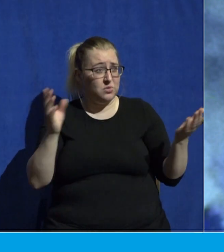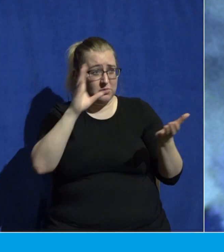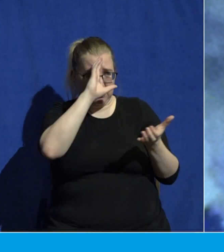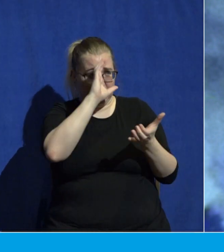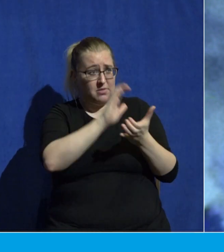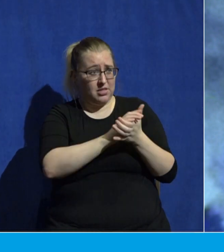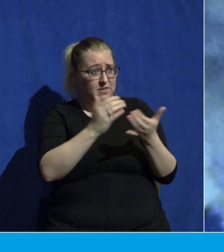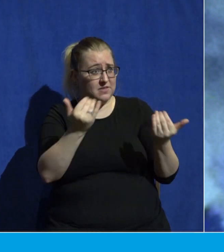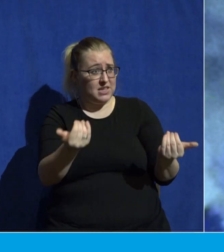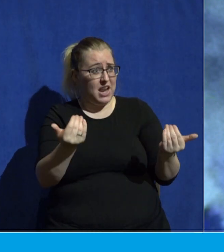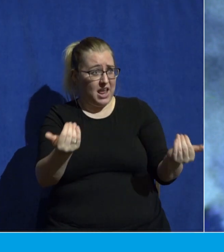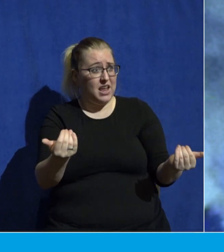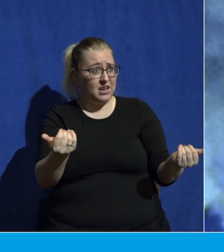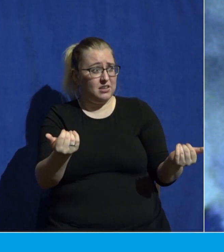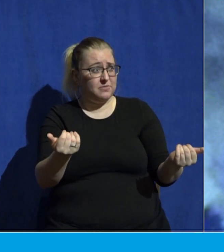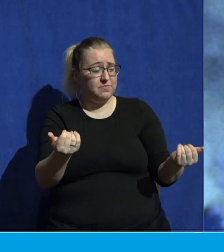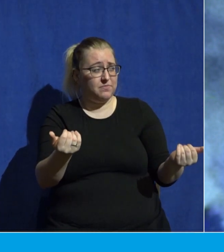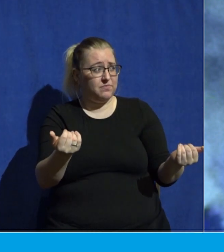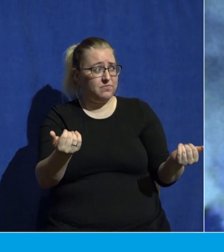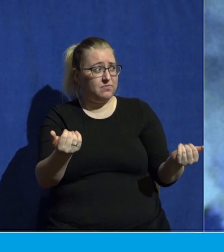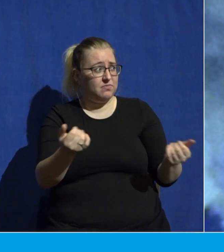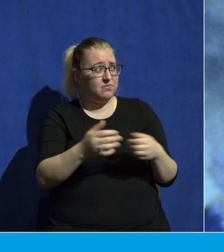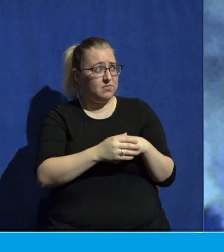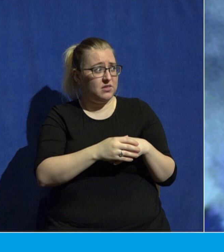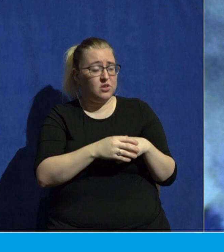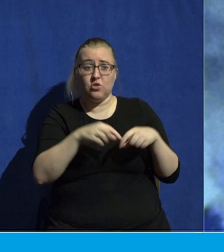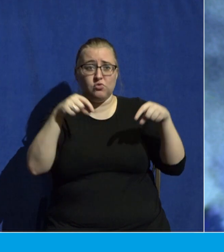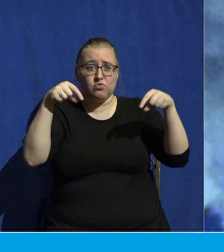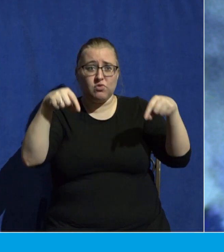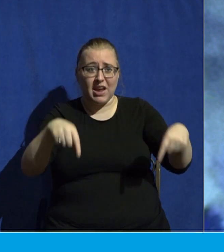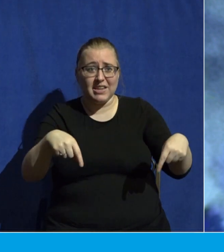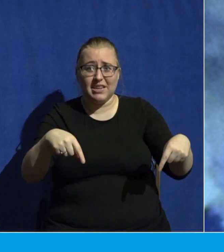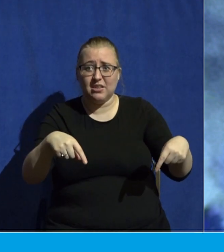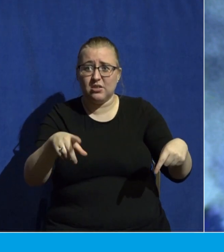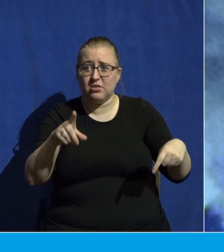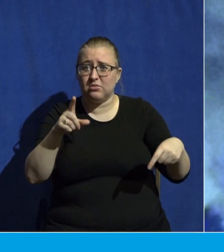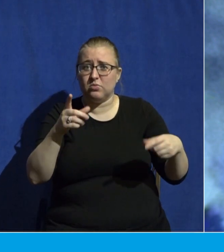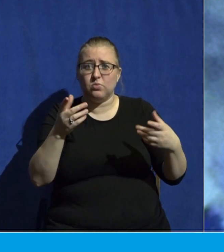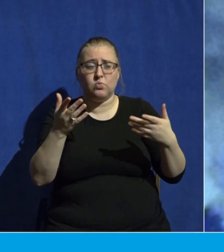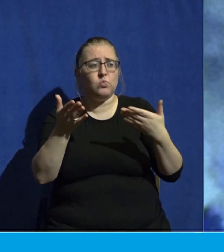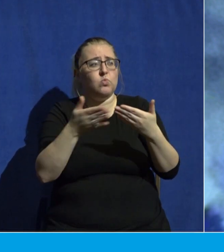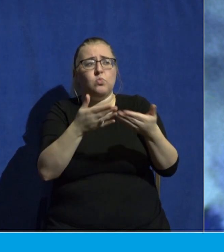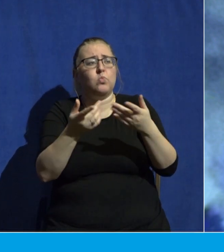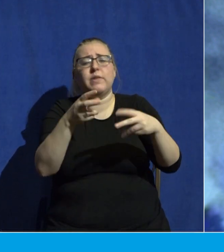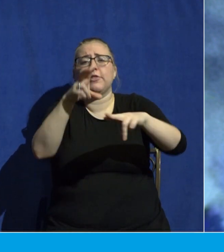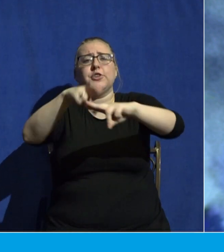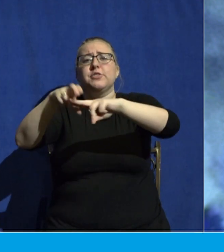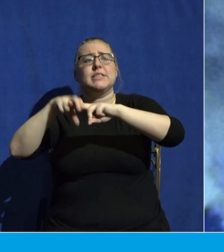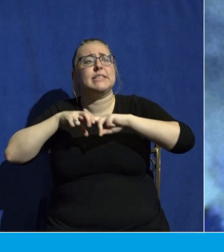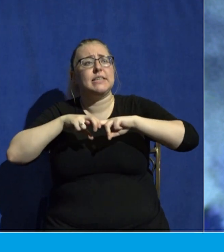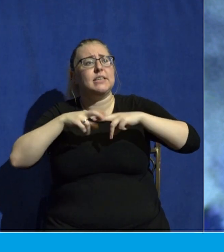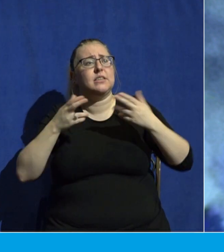Right where you are, right where you're sitting, God loves you